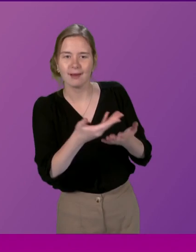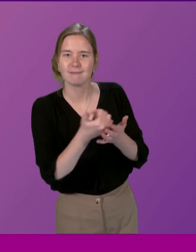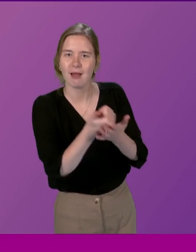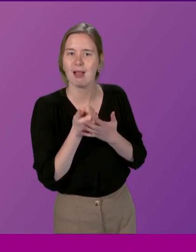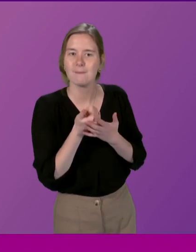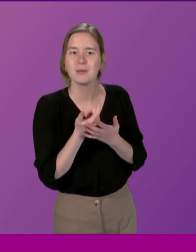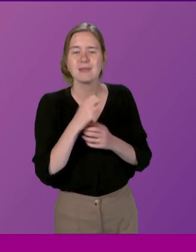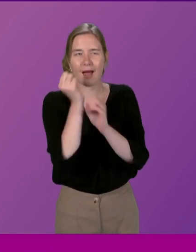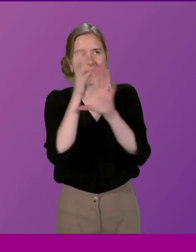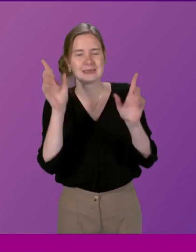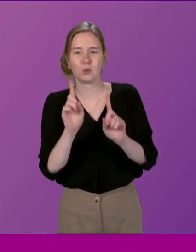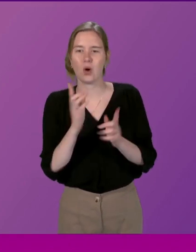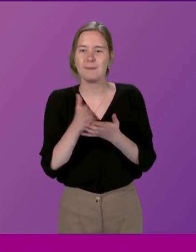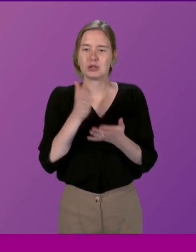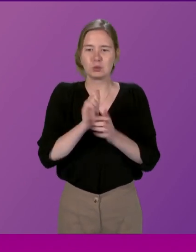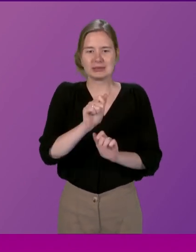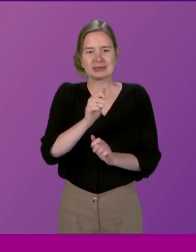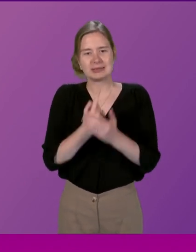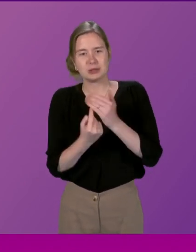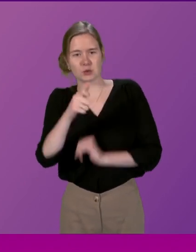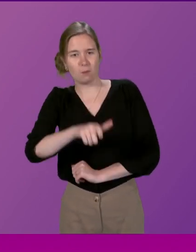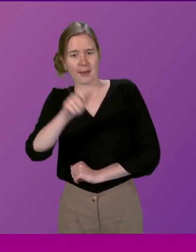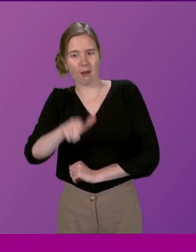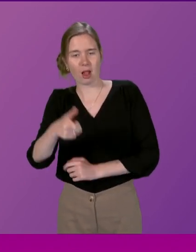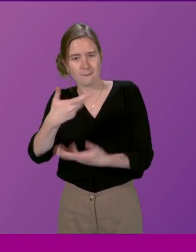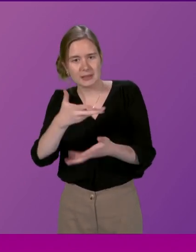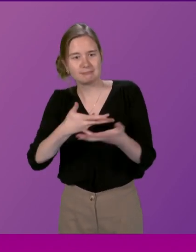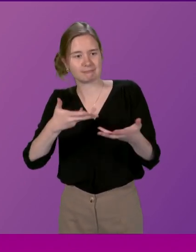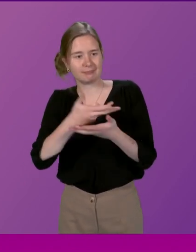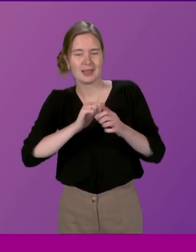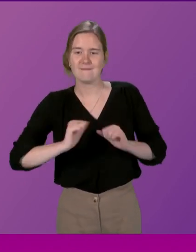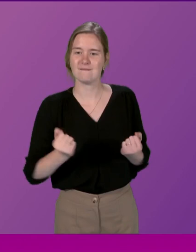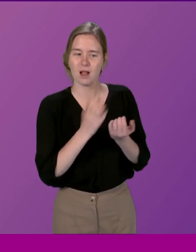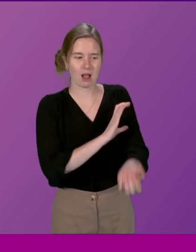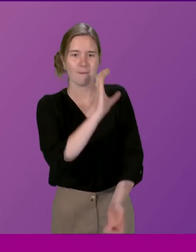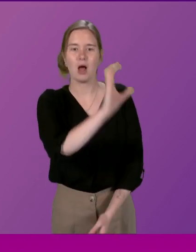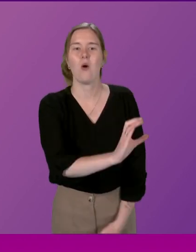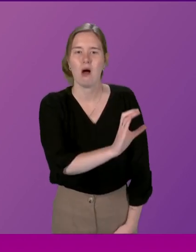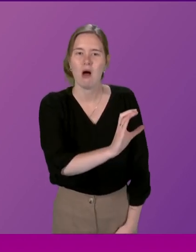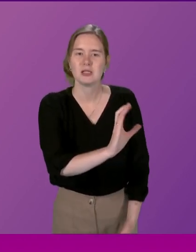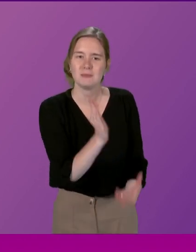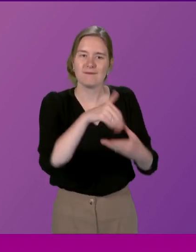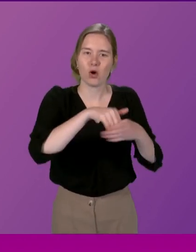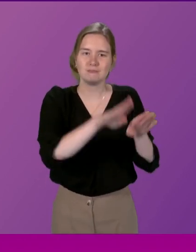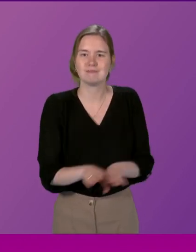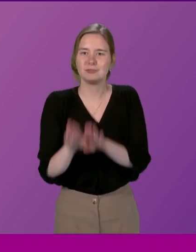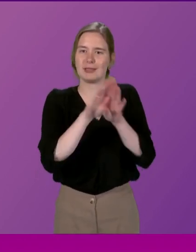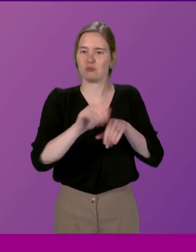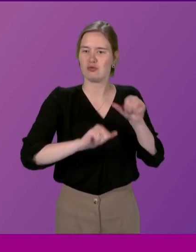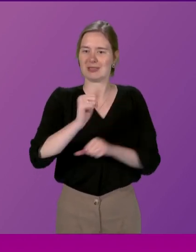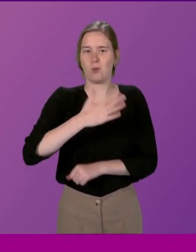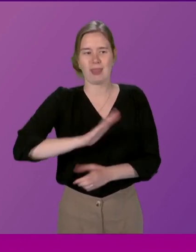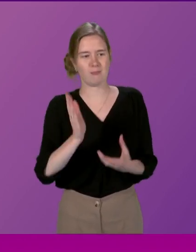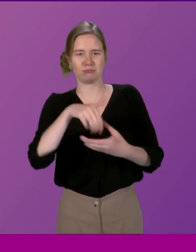idea is to make sure that these individuals that we are talking about get the empowerment of being involved in the democratic process.